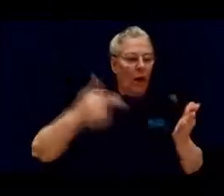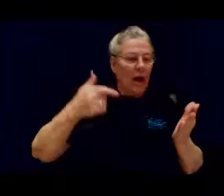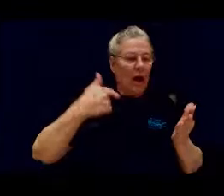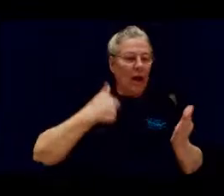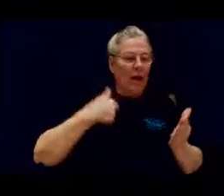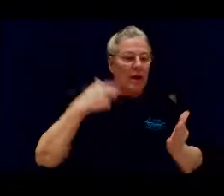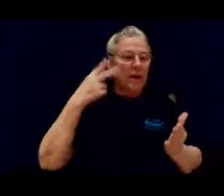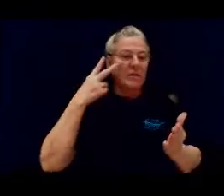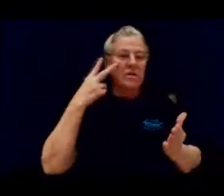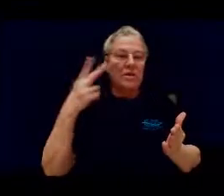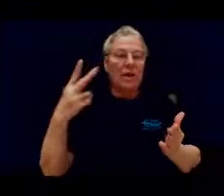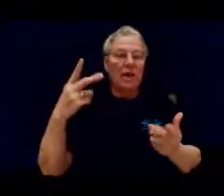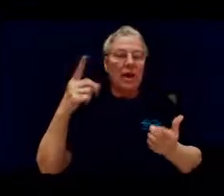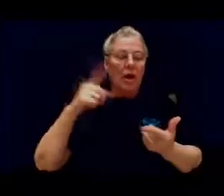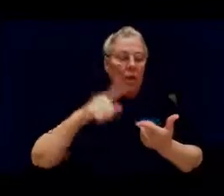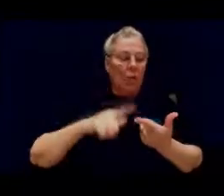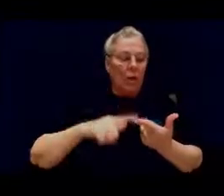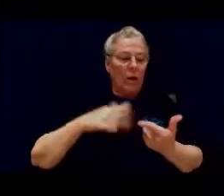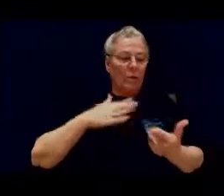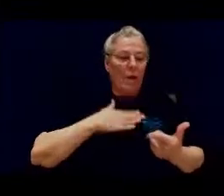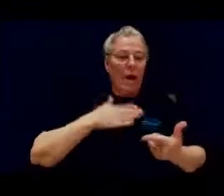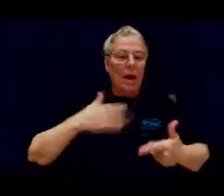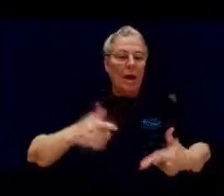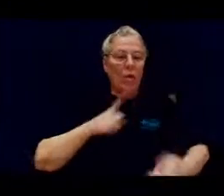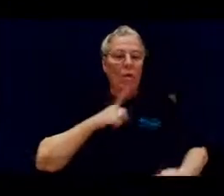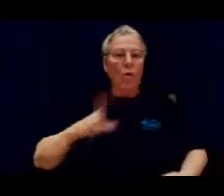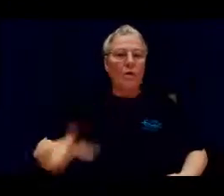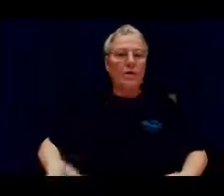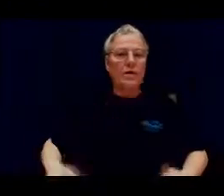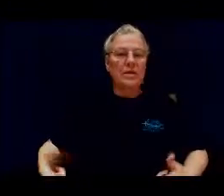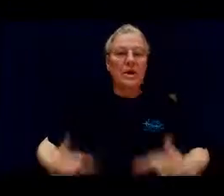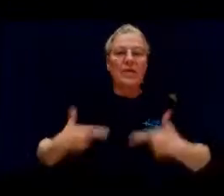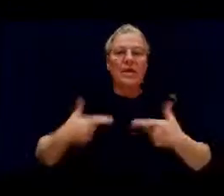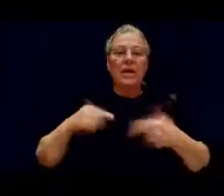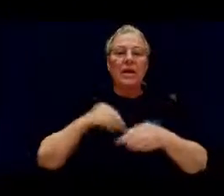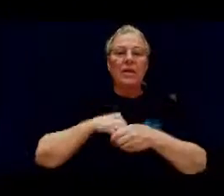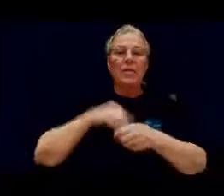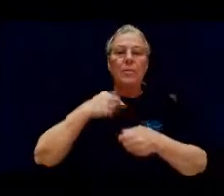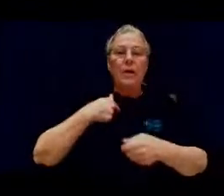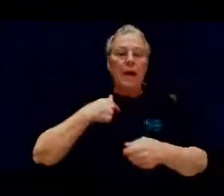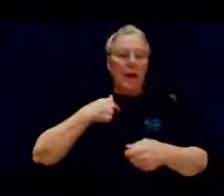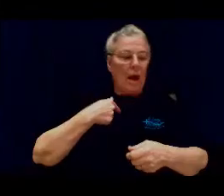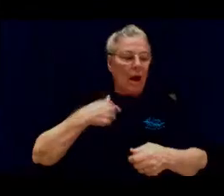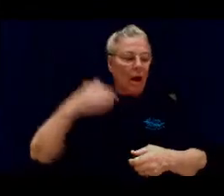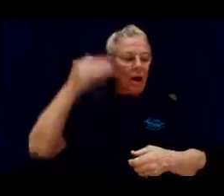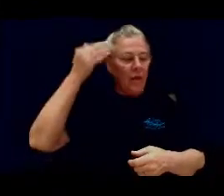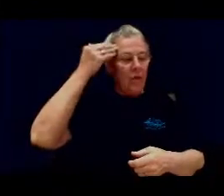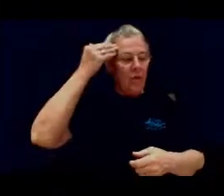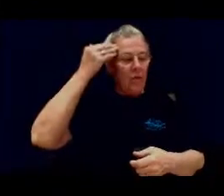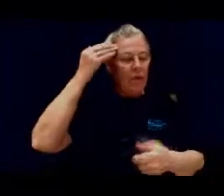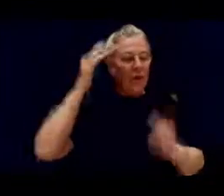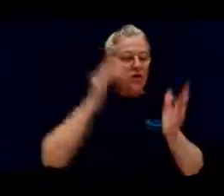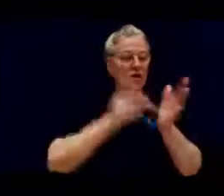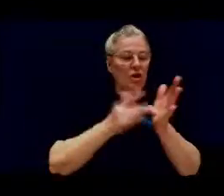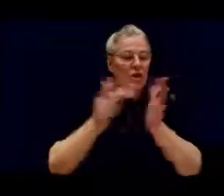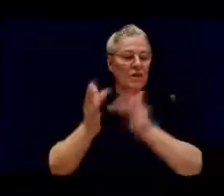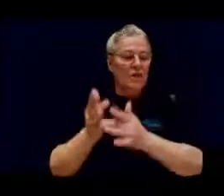I can see when my Lord is living in me I know that Jesus